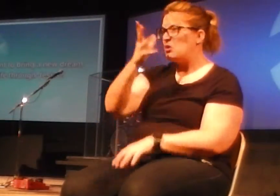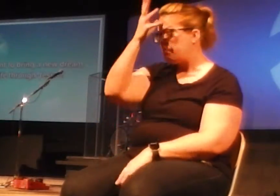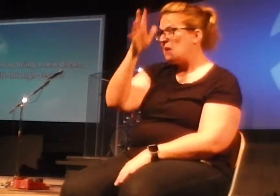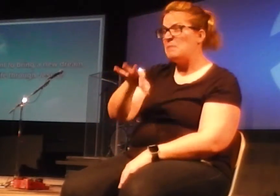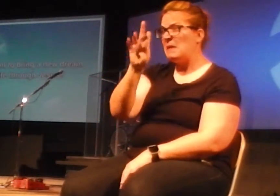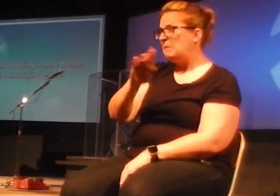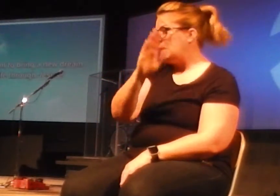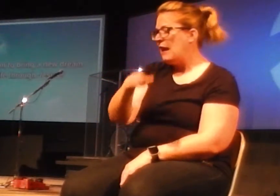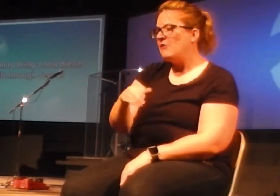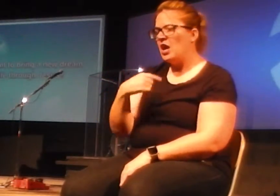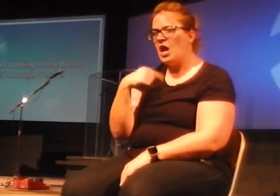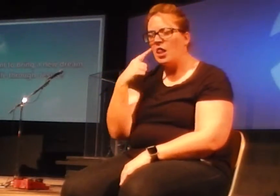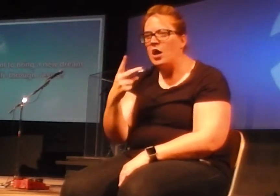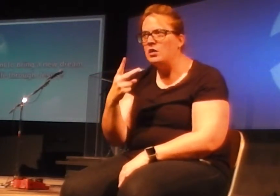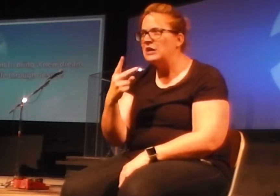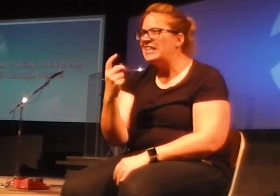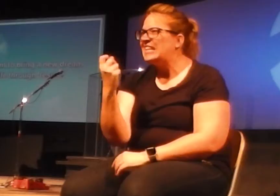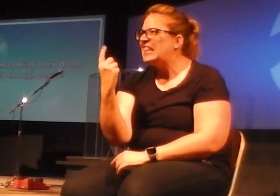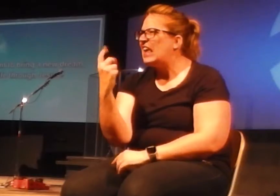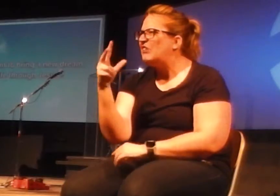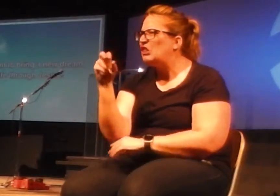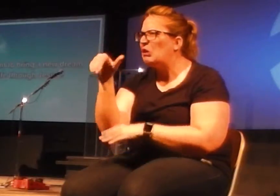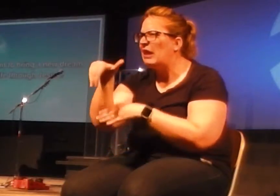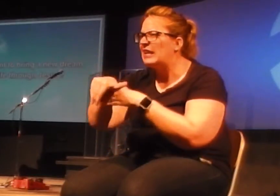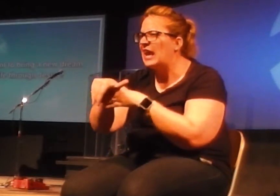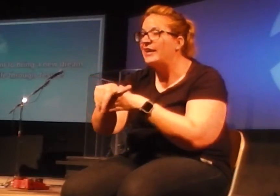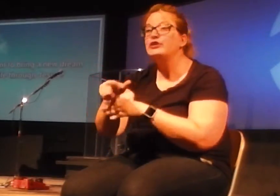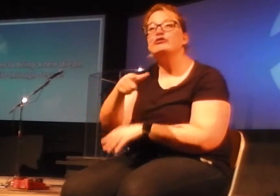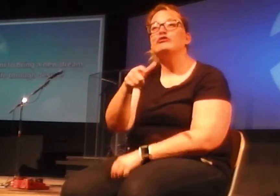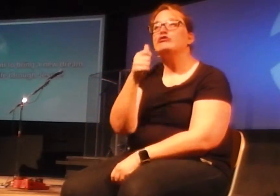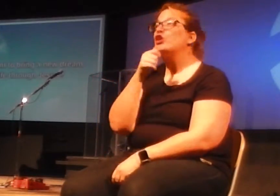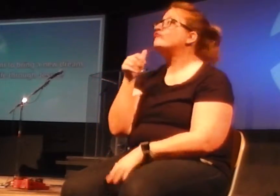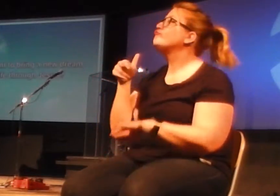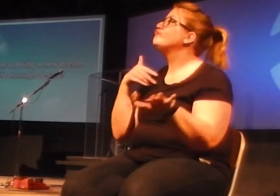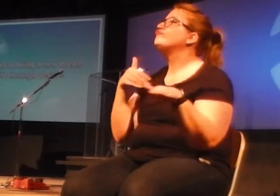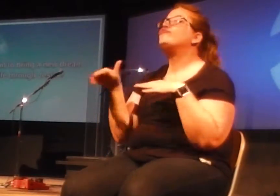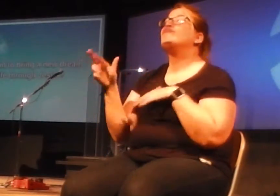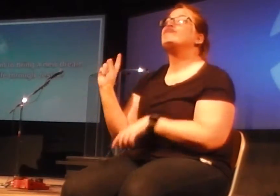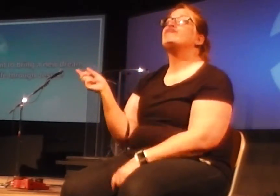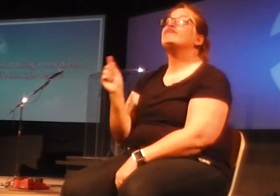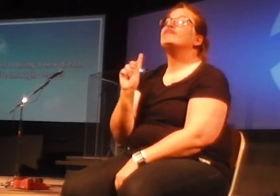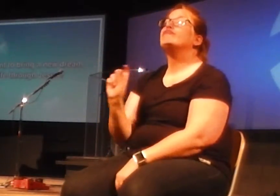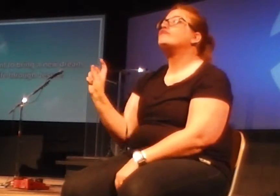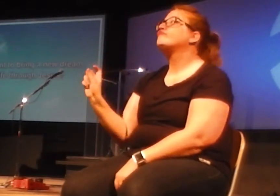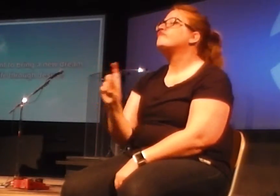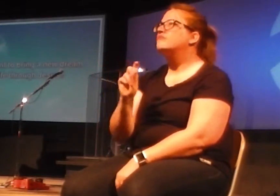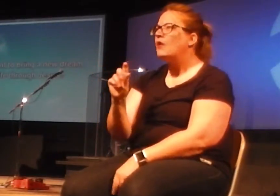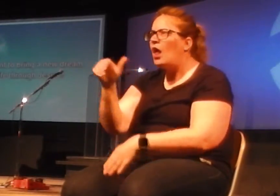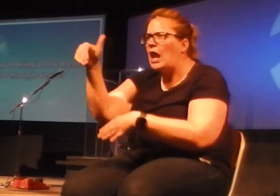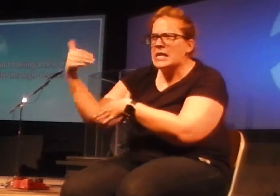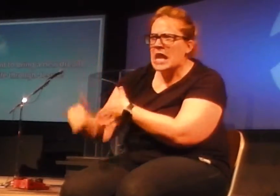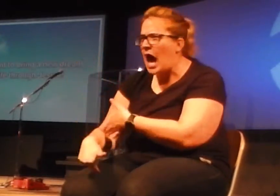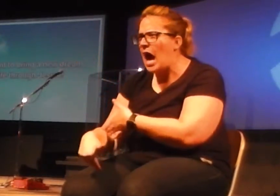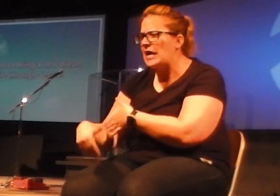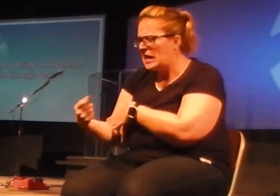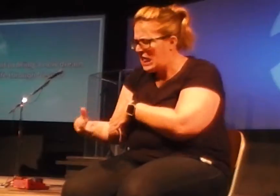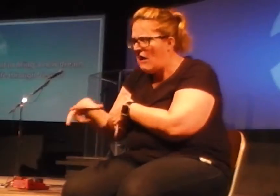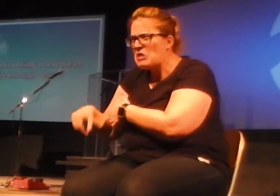.30 at night in this busy urban area. And she's walking around the streets. 11.30. Nobody's coming for her.